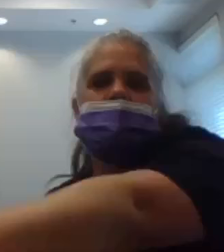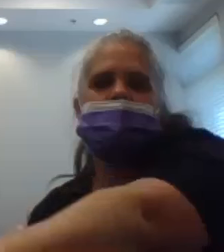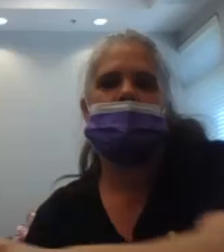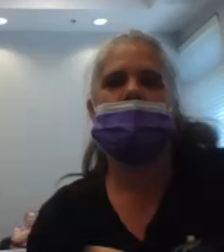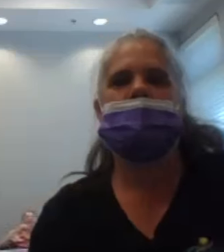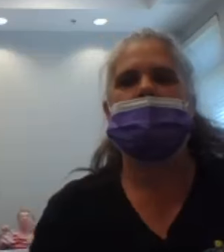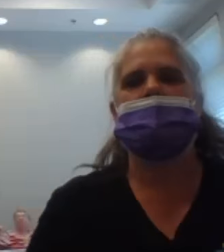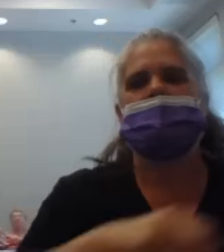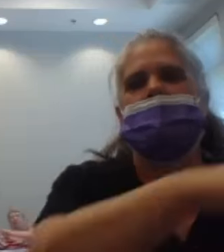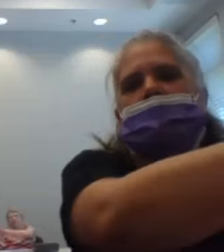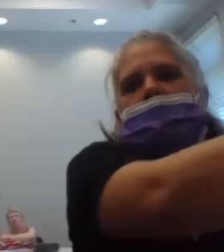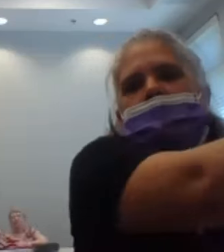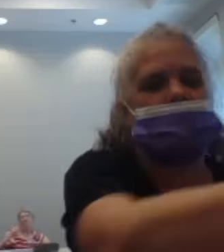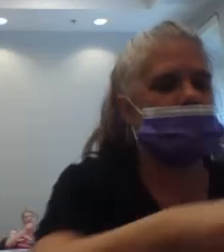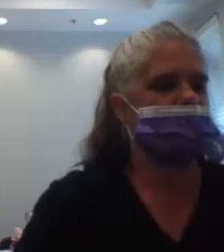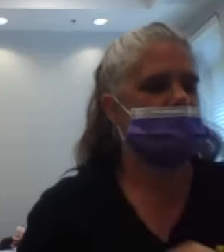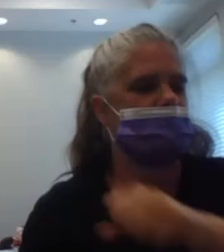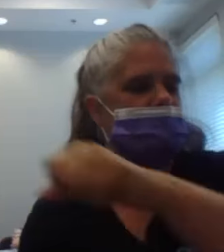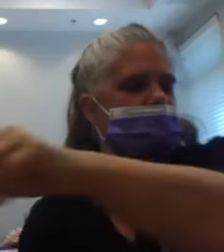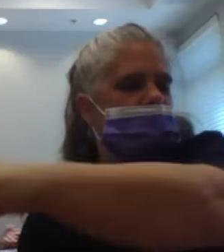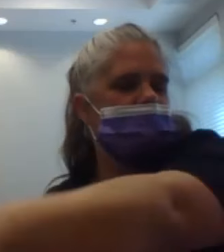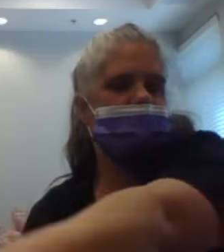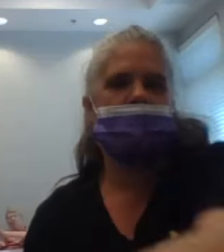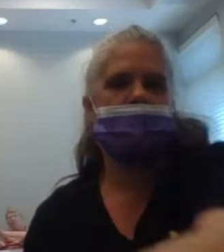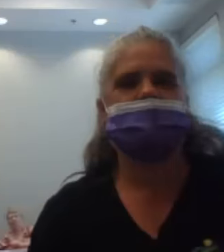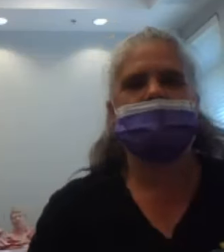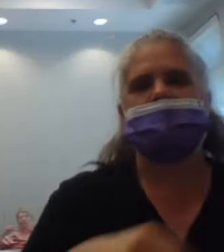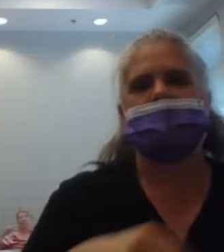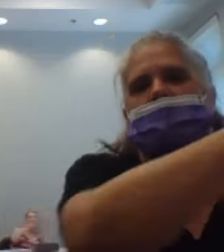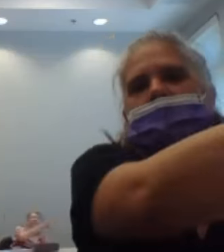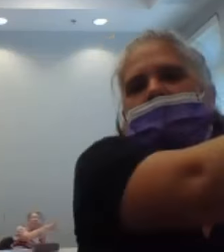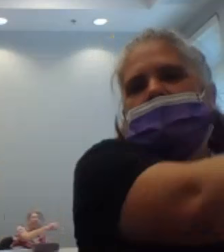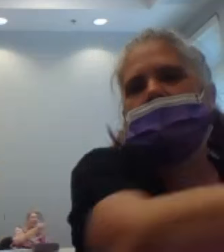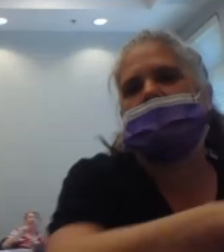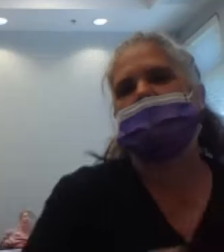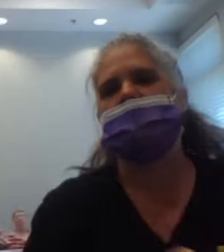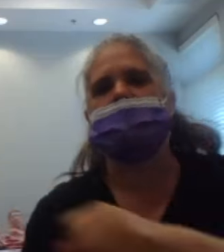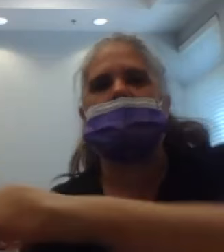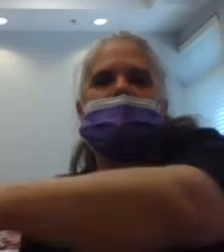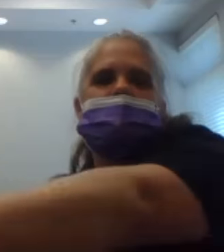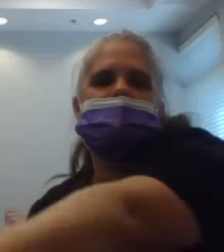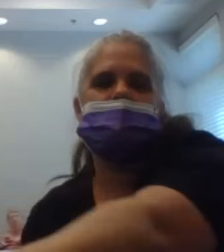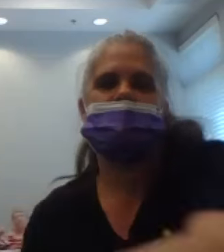12, 13, 14, 15, 16,